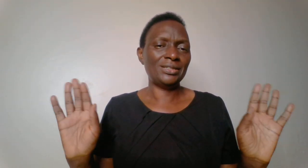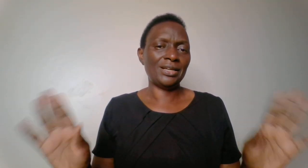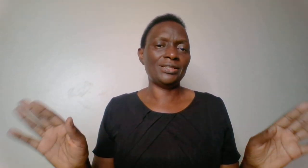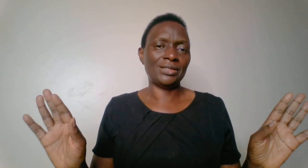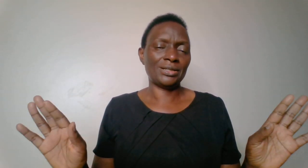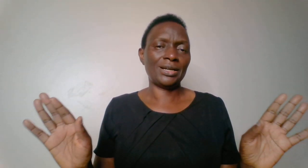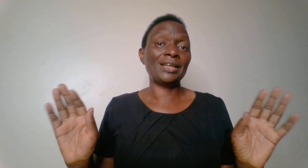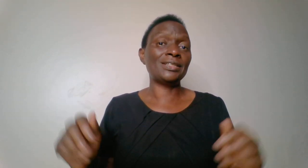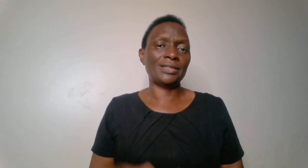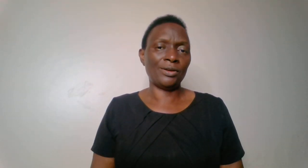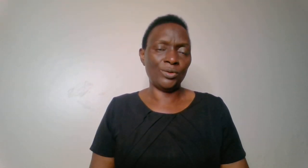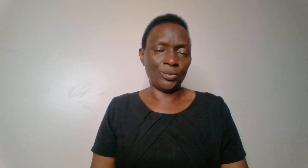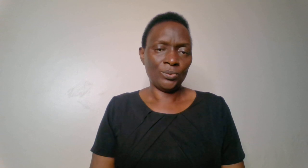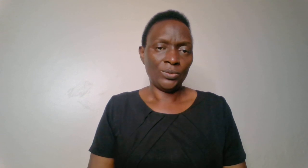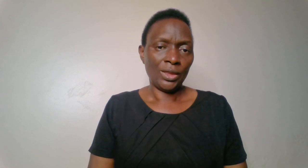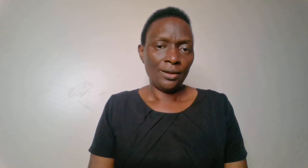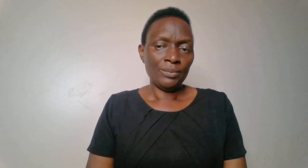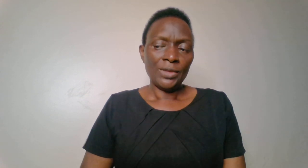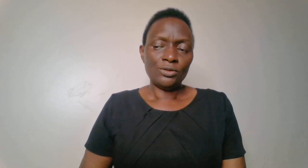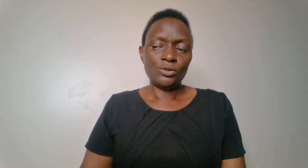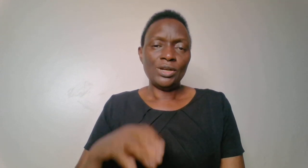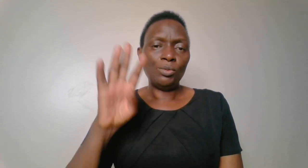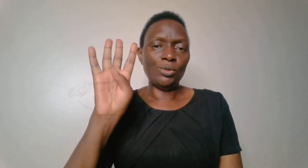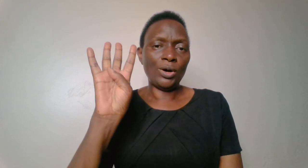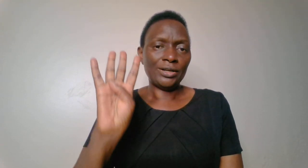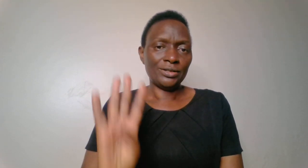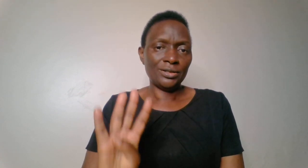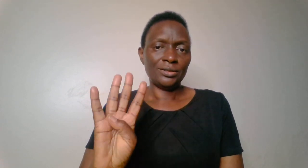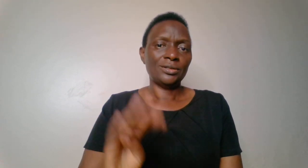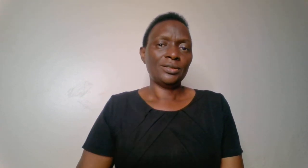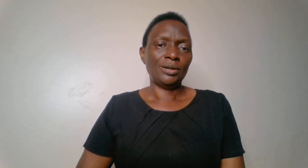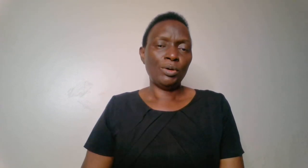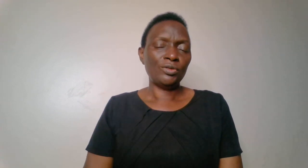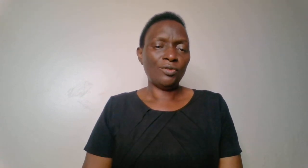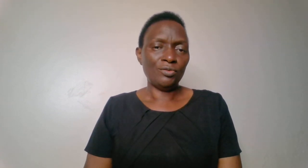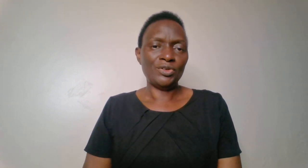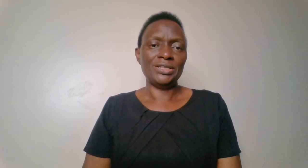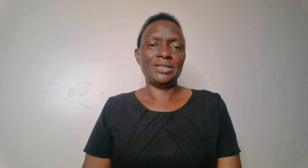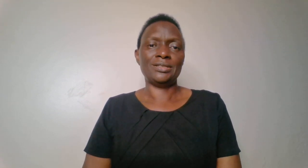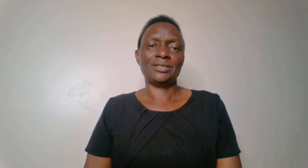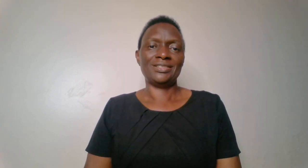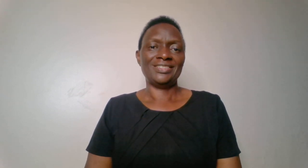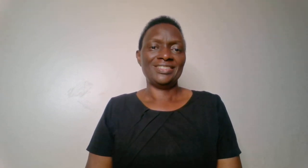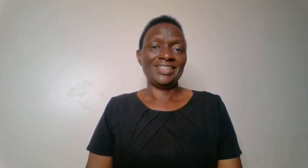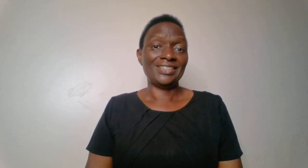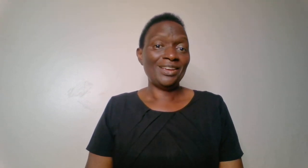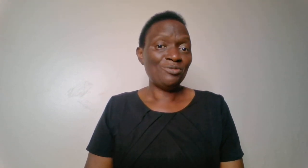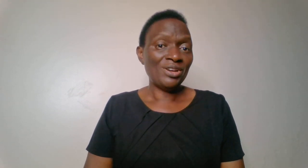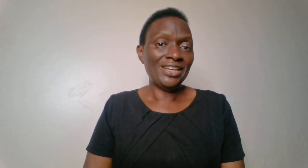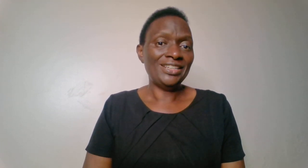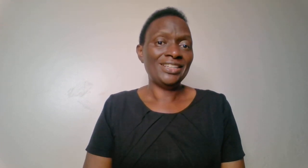doesn't, can't stand you. So today we'll look at about four phrases that every lady,